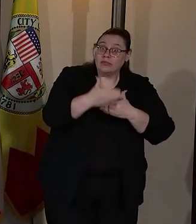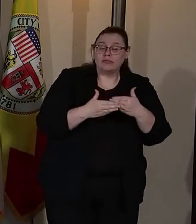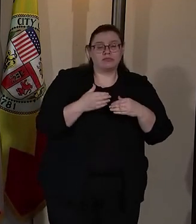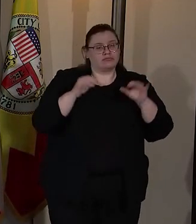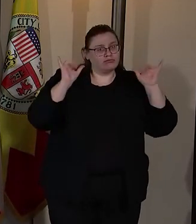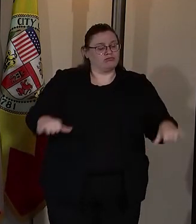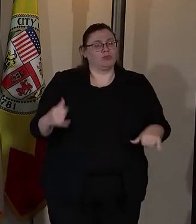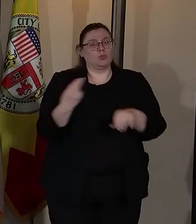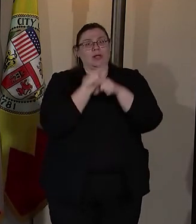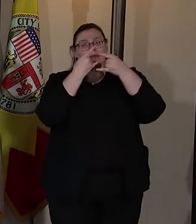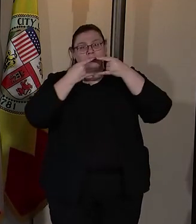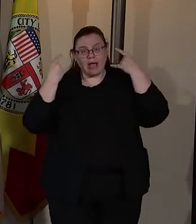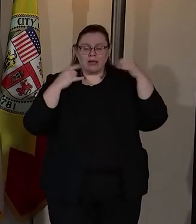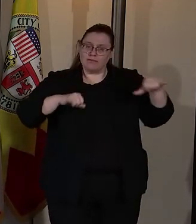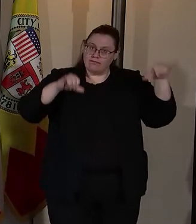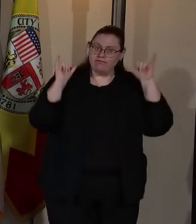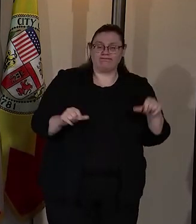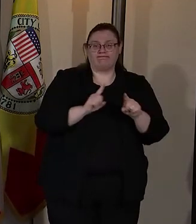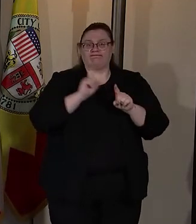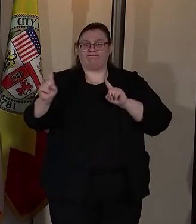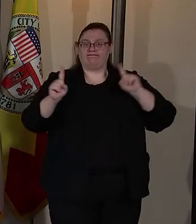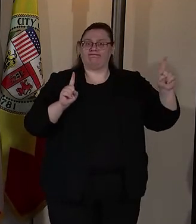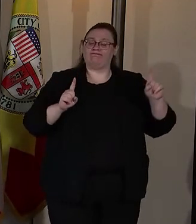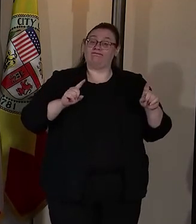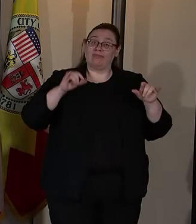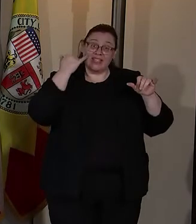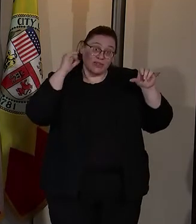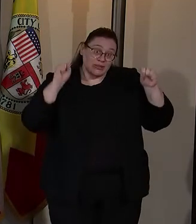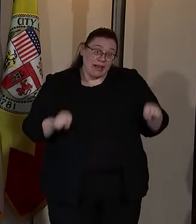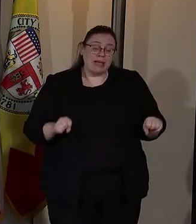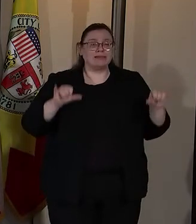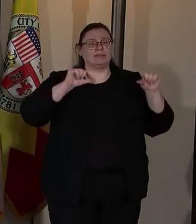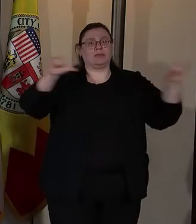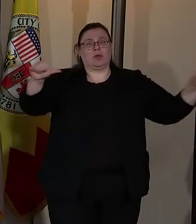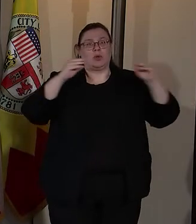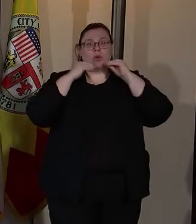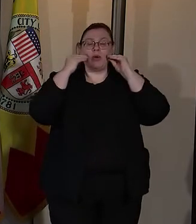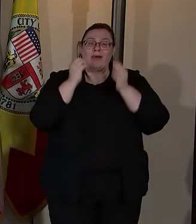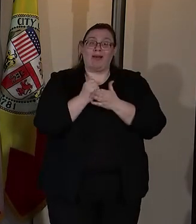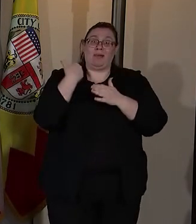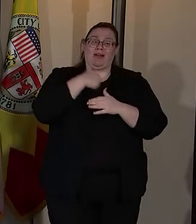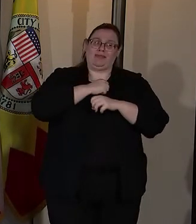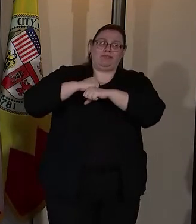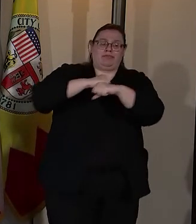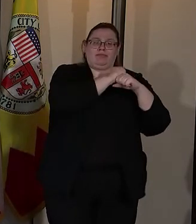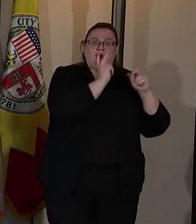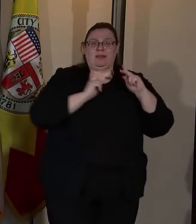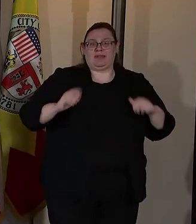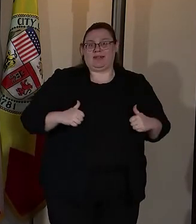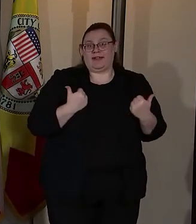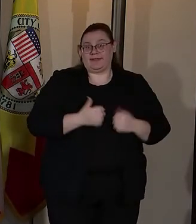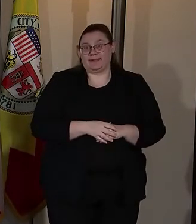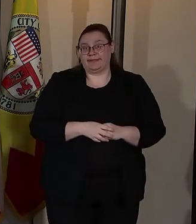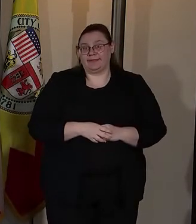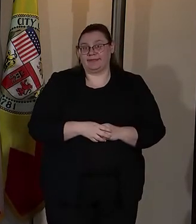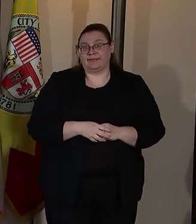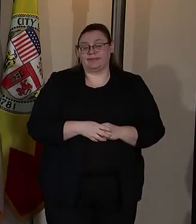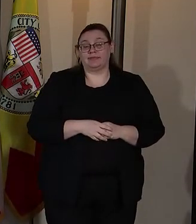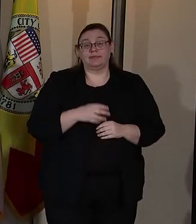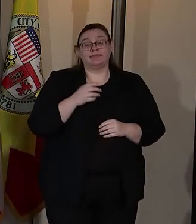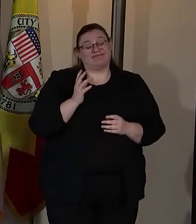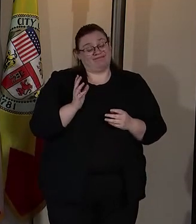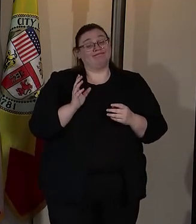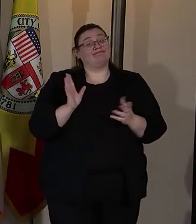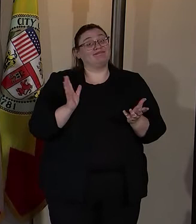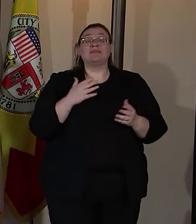mask keep keeping that distance stay at home whenever you can and help us save more lives. But here's the bad